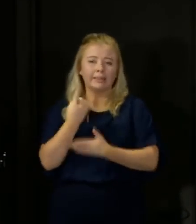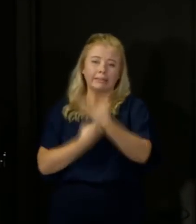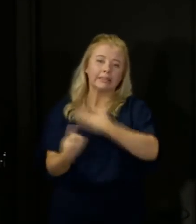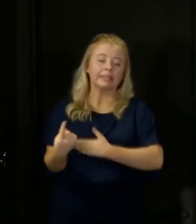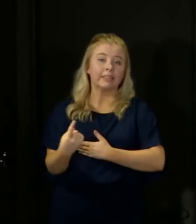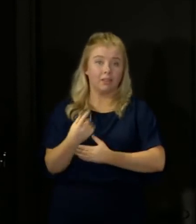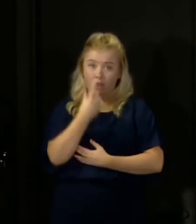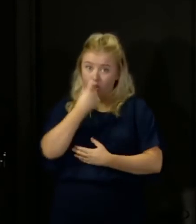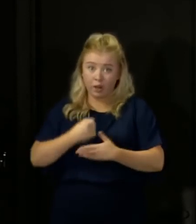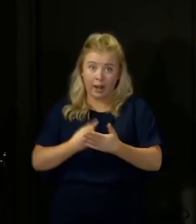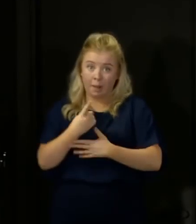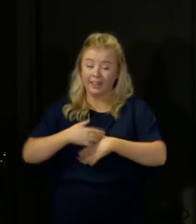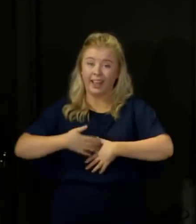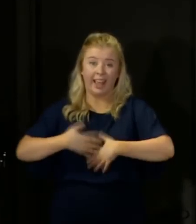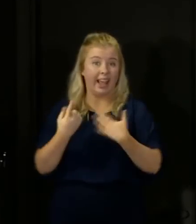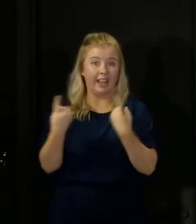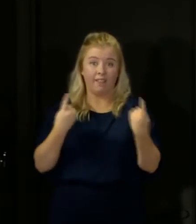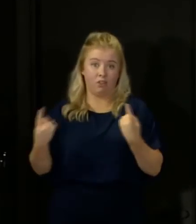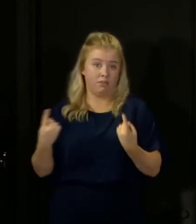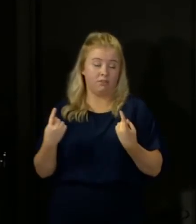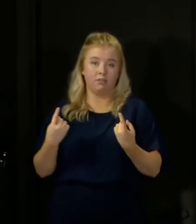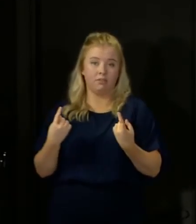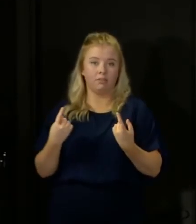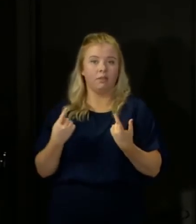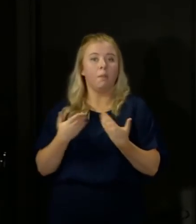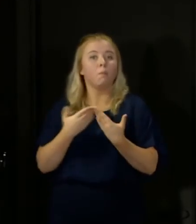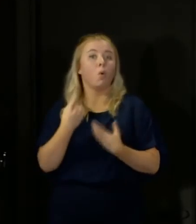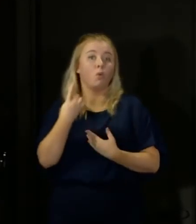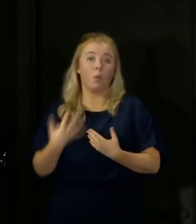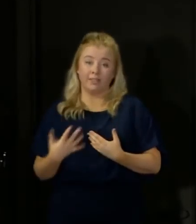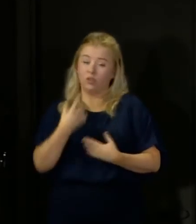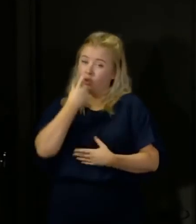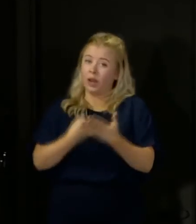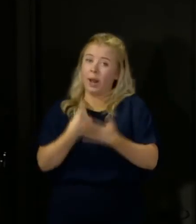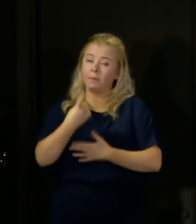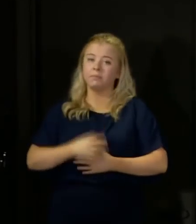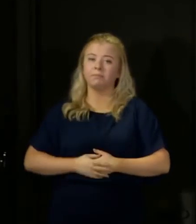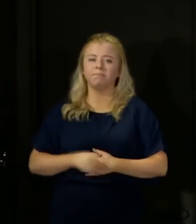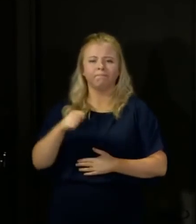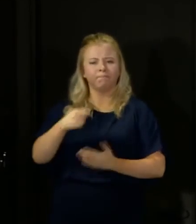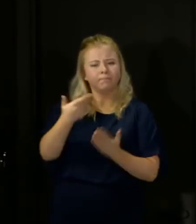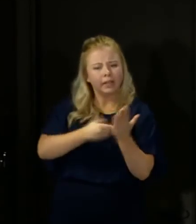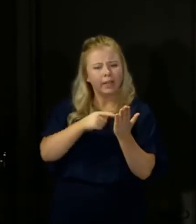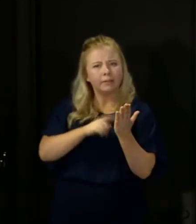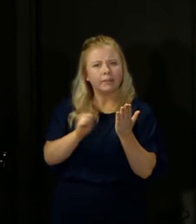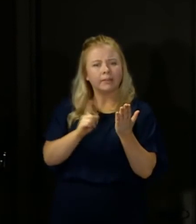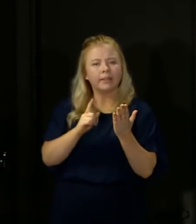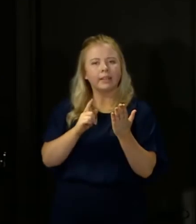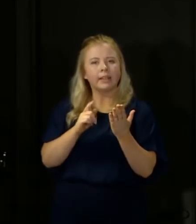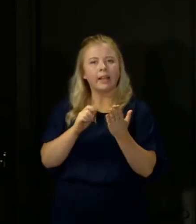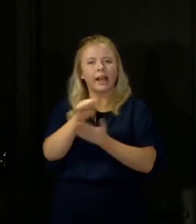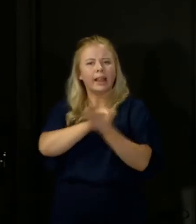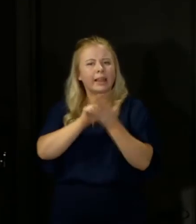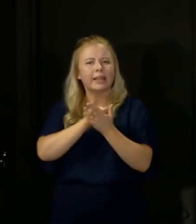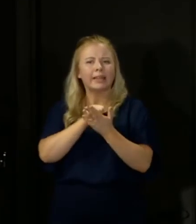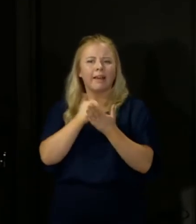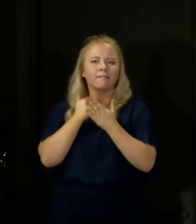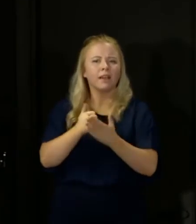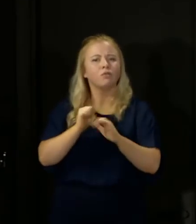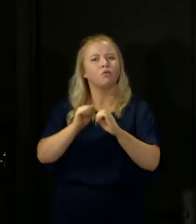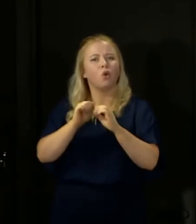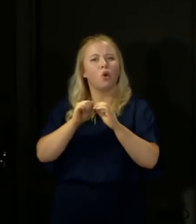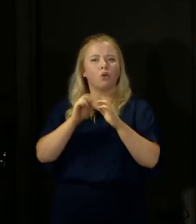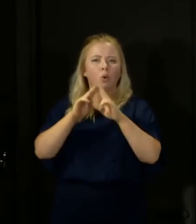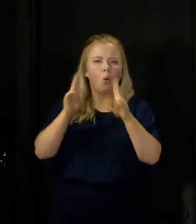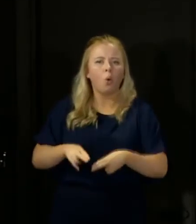could happen to any of us on more than one occasion. This guidance includes hygiene advice for your home, advice for